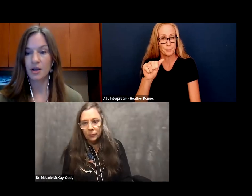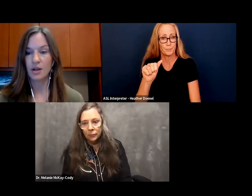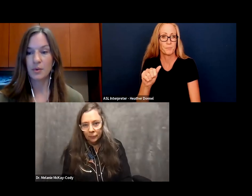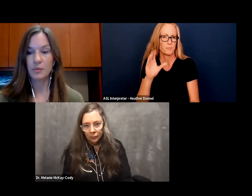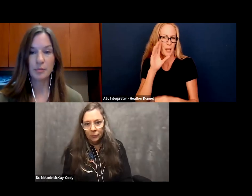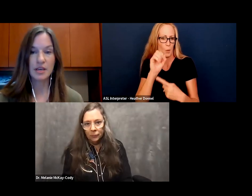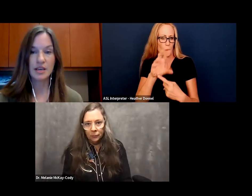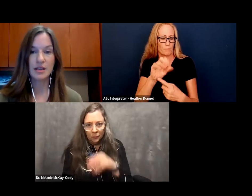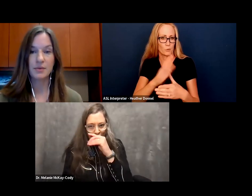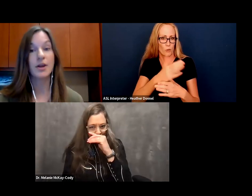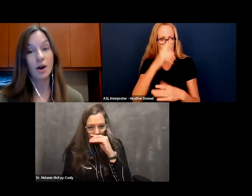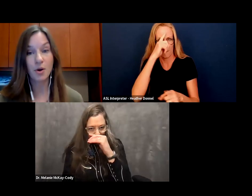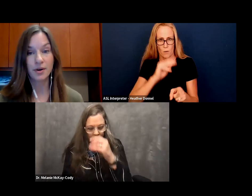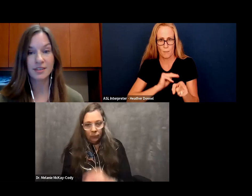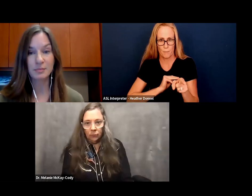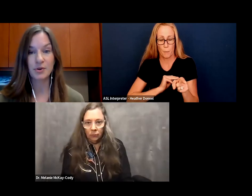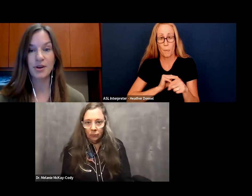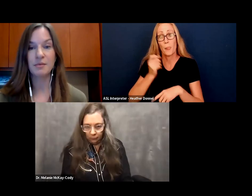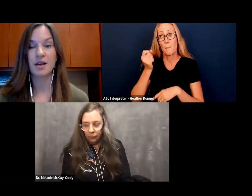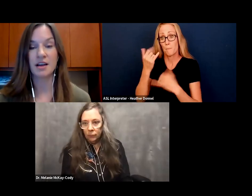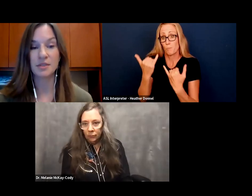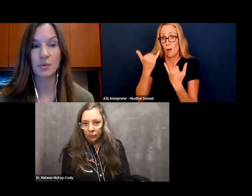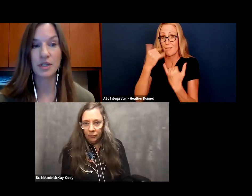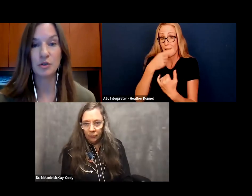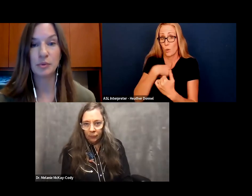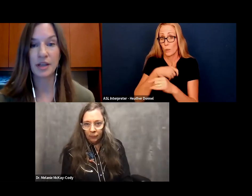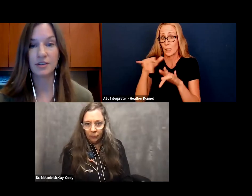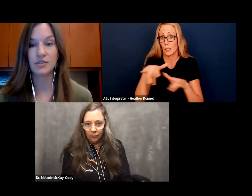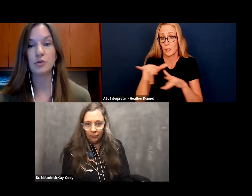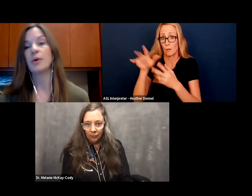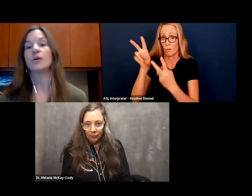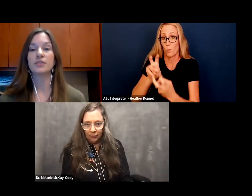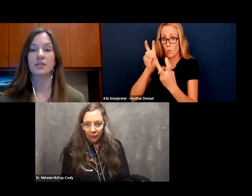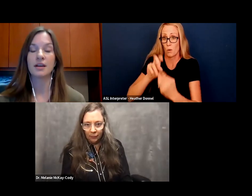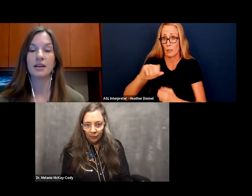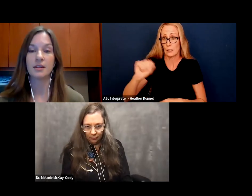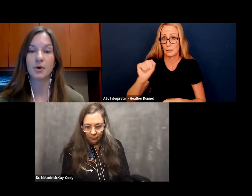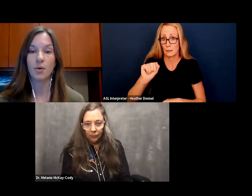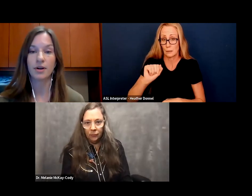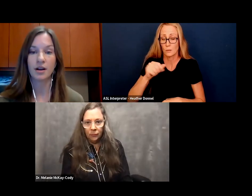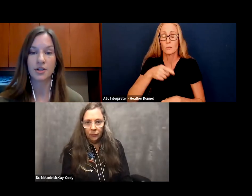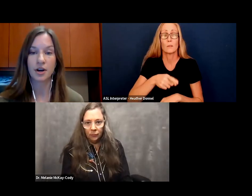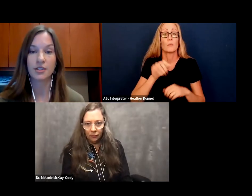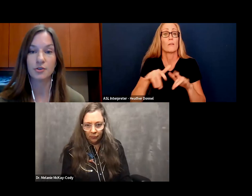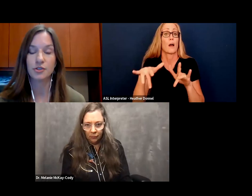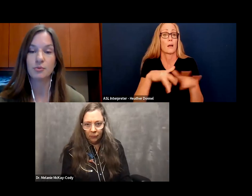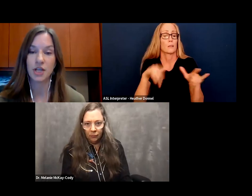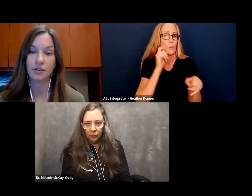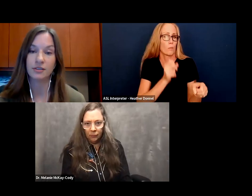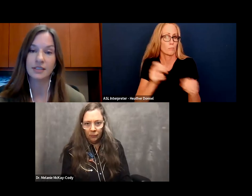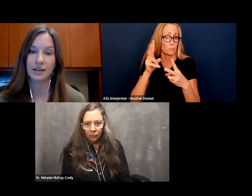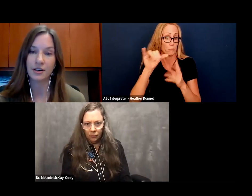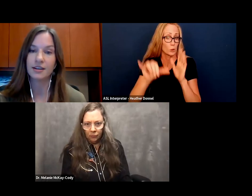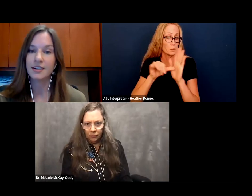with her. We will be, we are recording this program, so we do plan to post the recording onto our YouTube